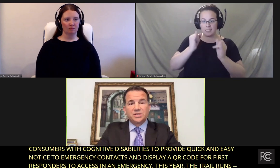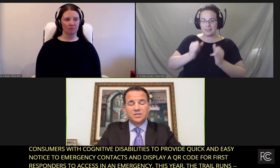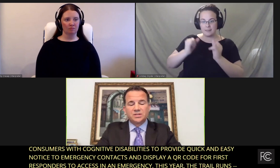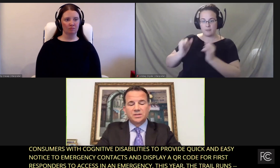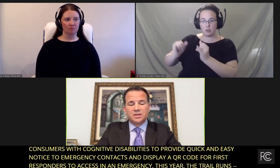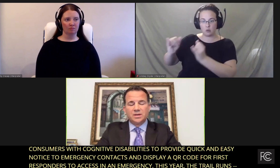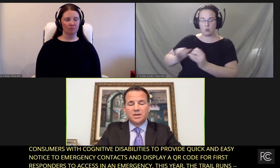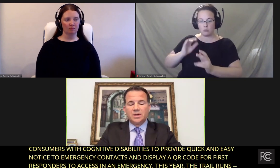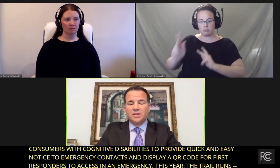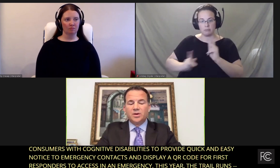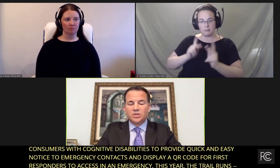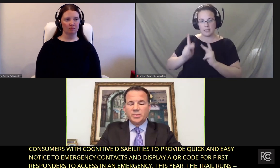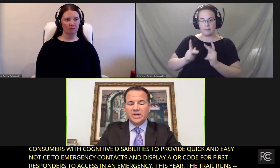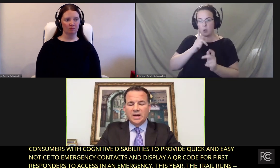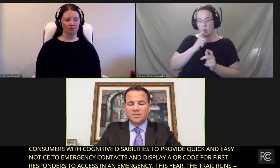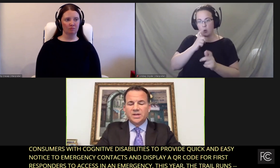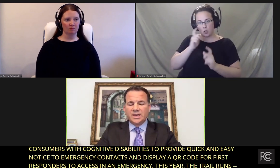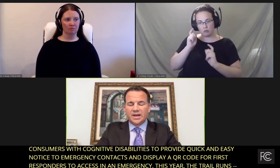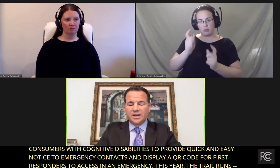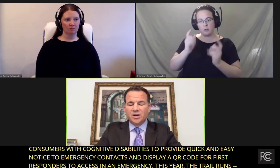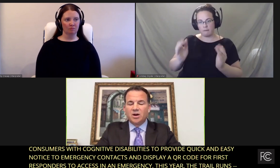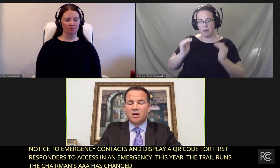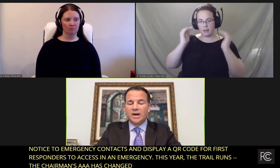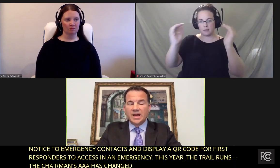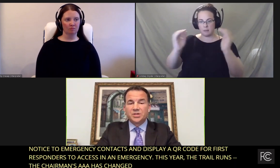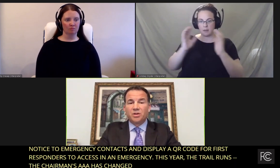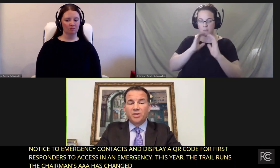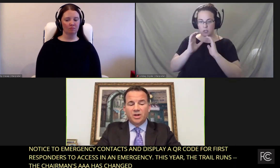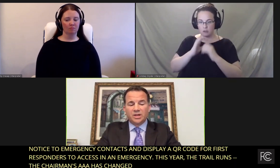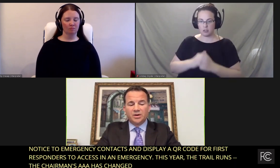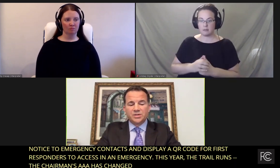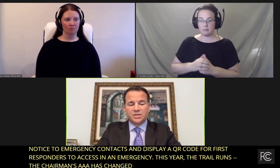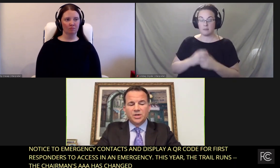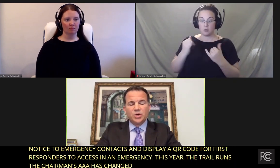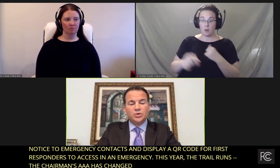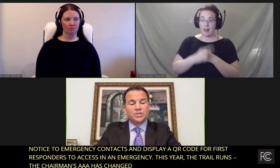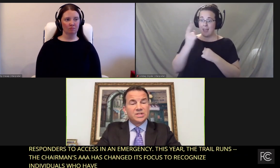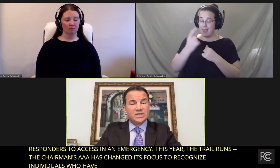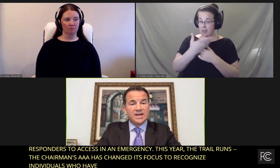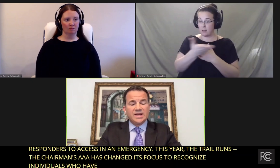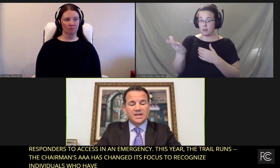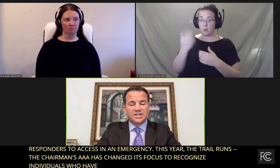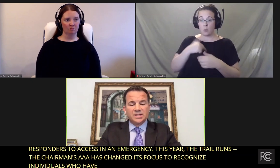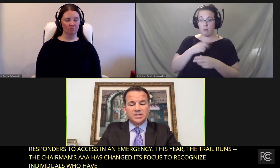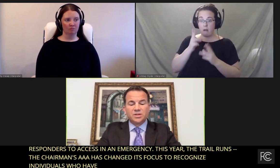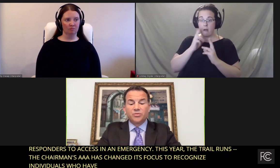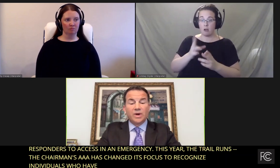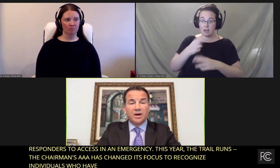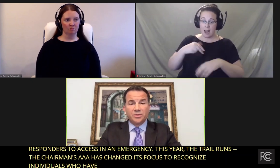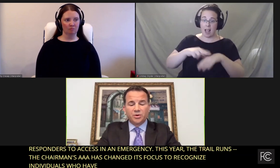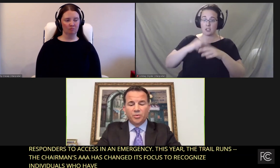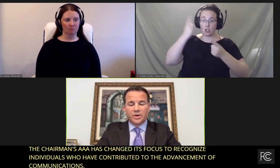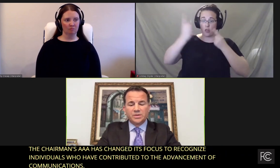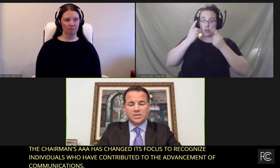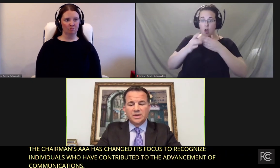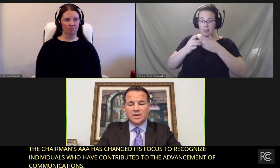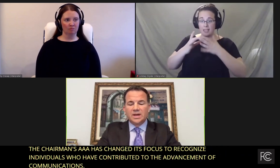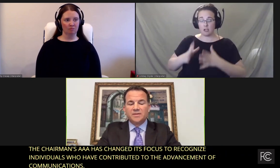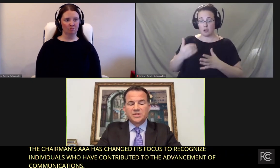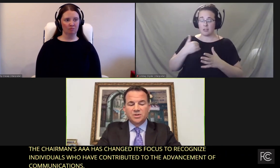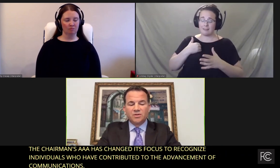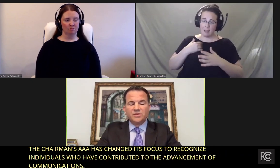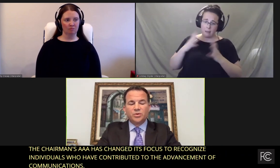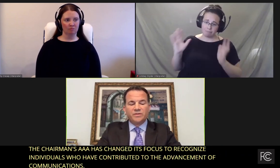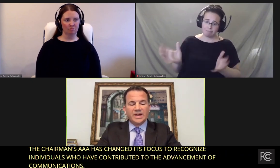communications. Those being honored today are national thought leaders who sustained excellence throughout their careers